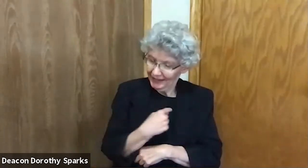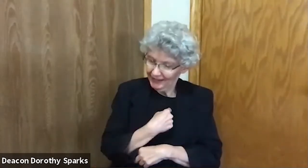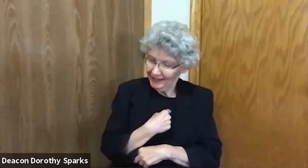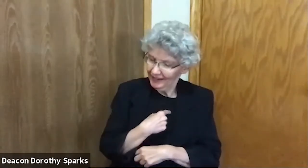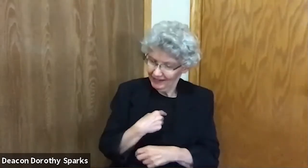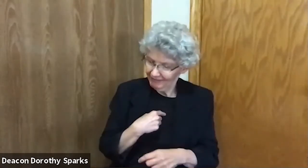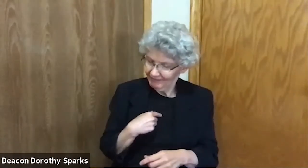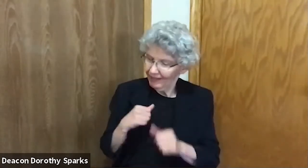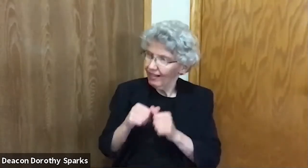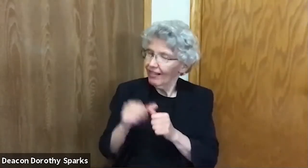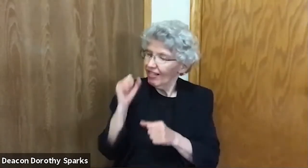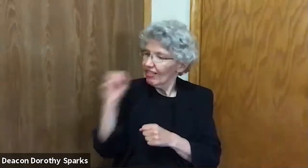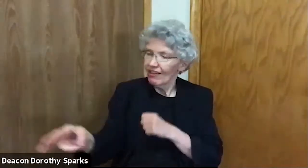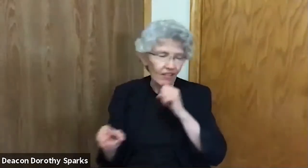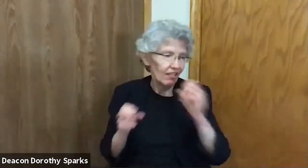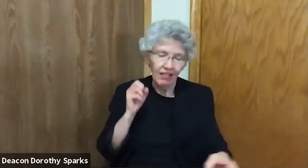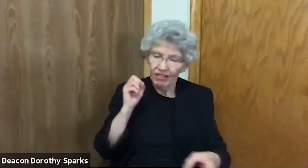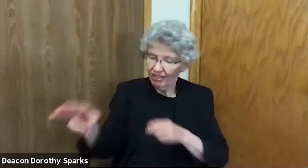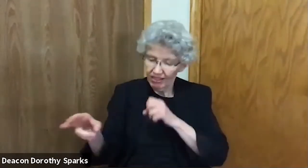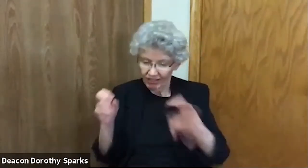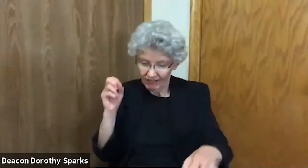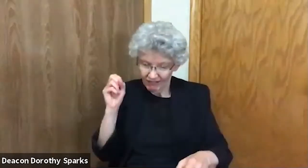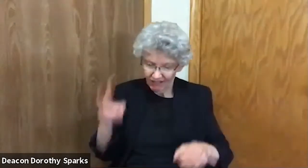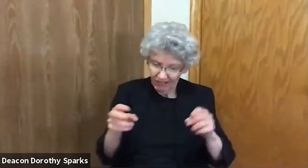But we continue to litter your creation.